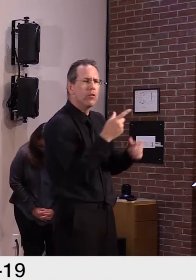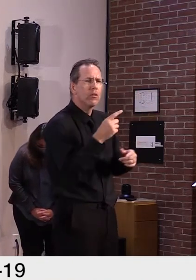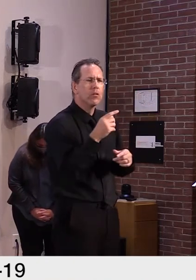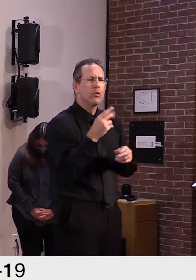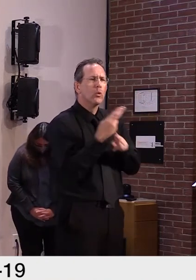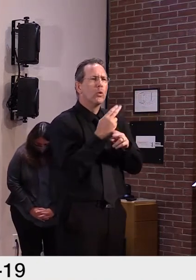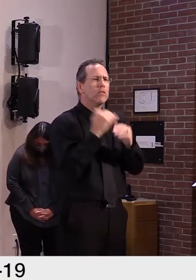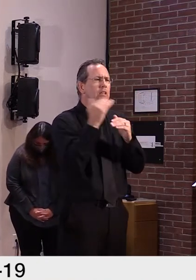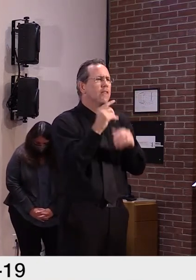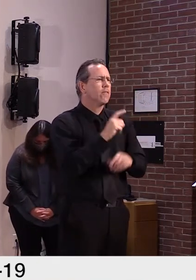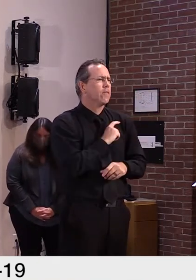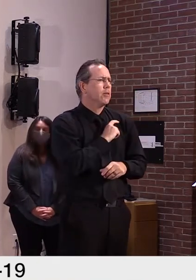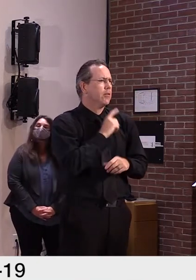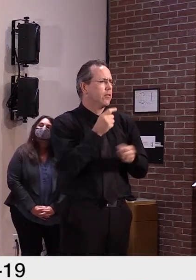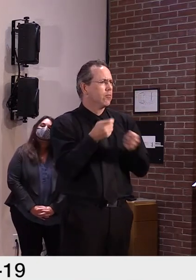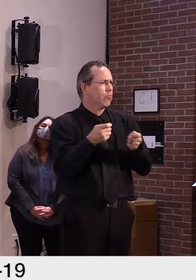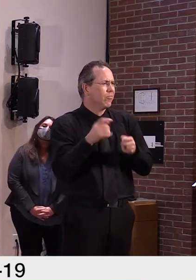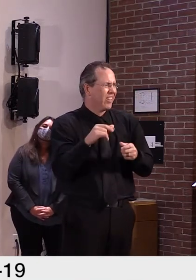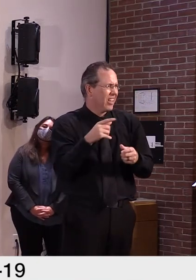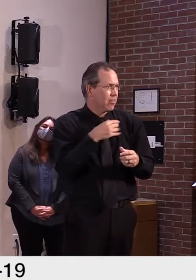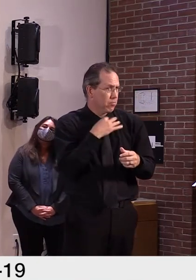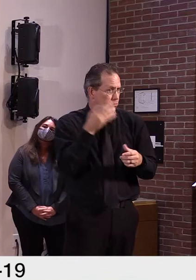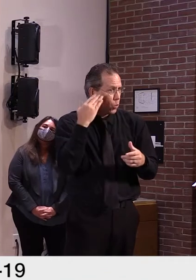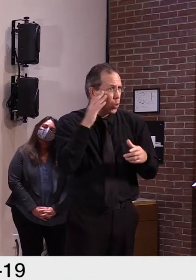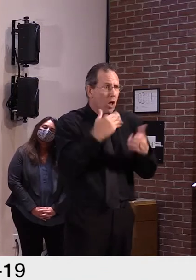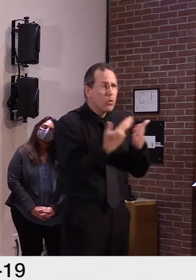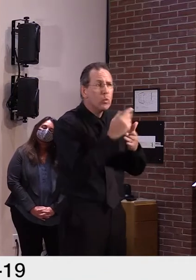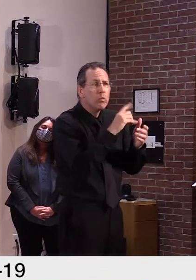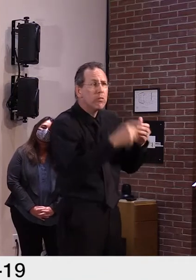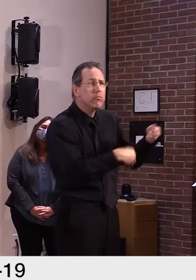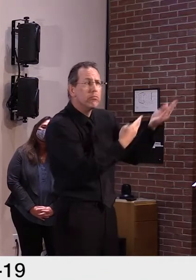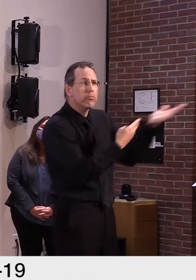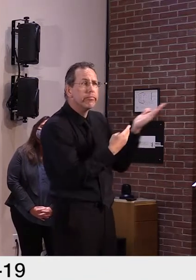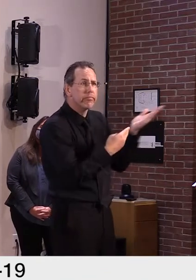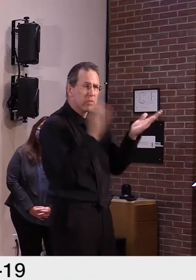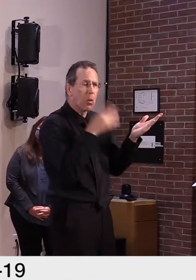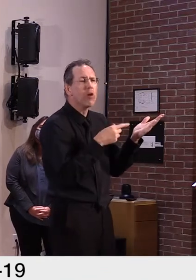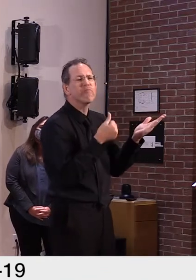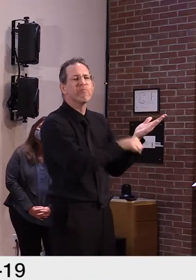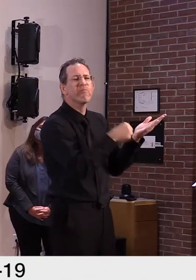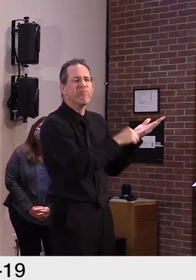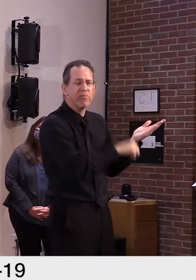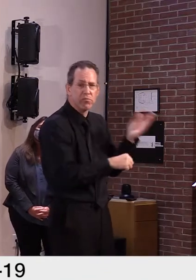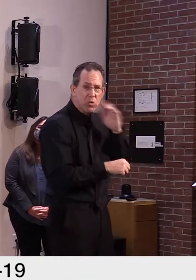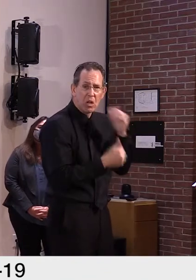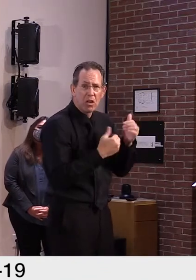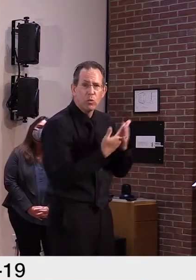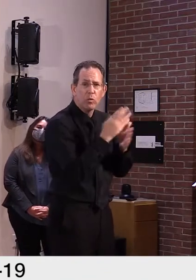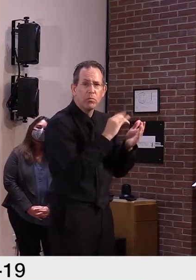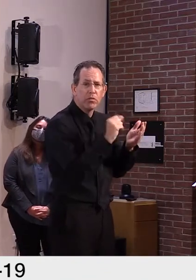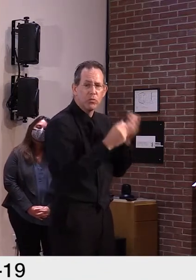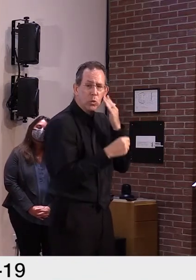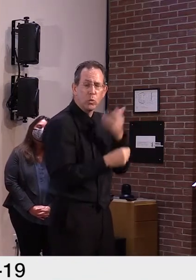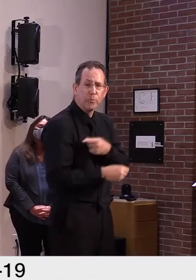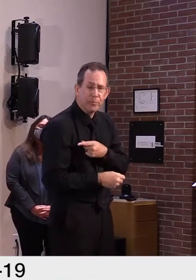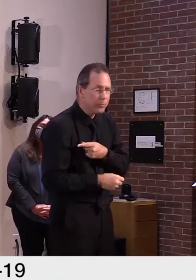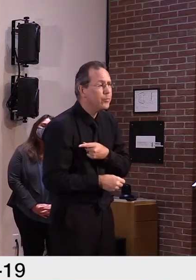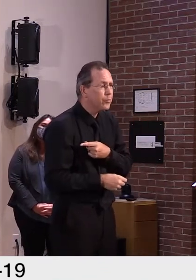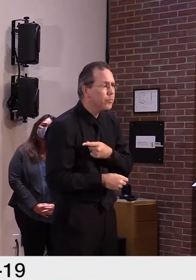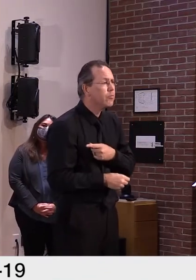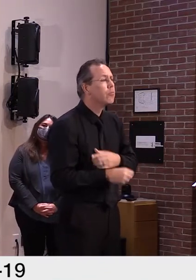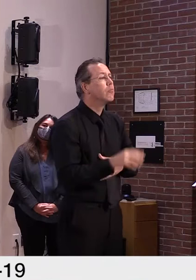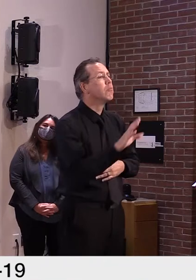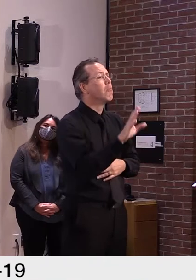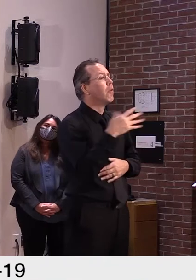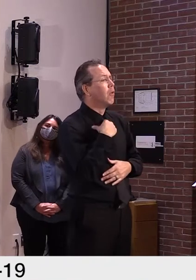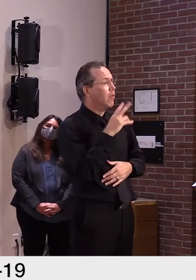We had a path forward on that as well. We'll see where we go. I don't, I haven't made any decisions on any of